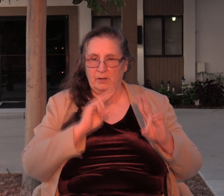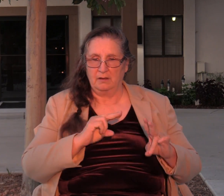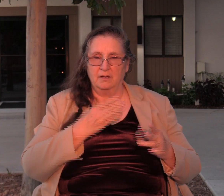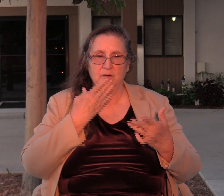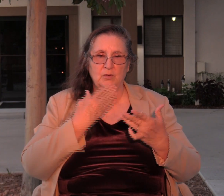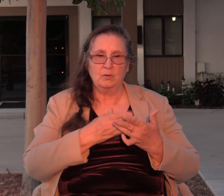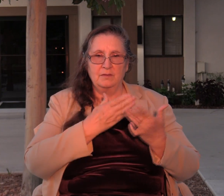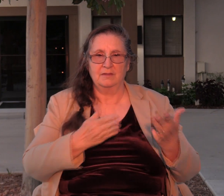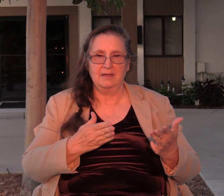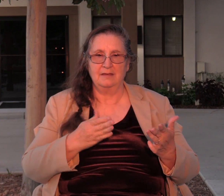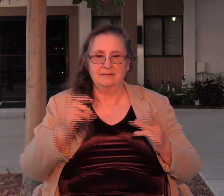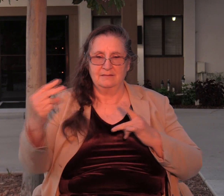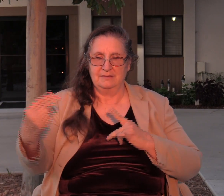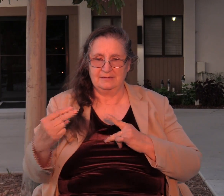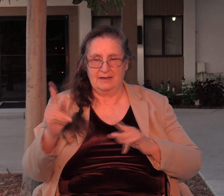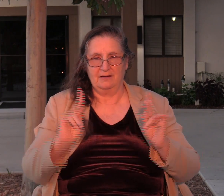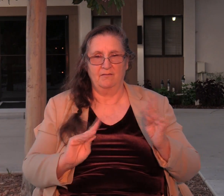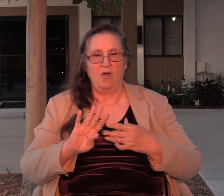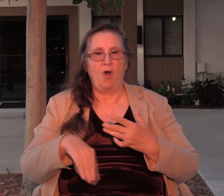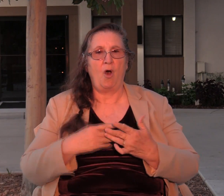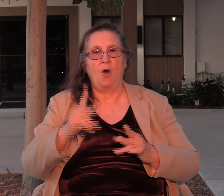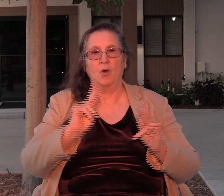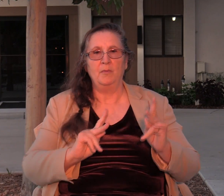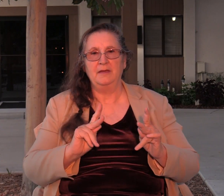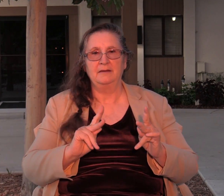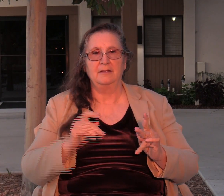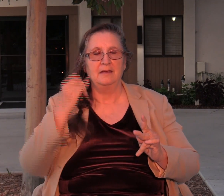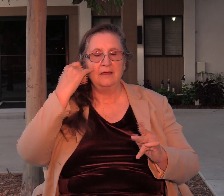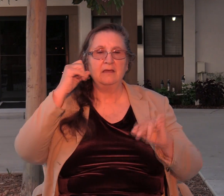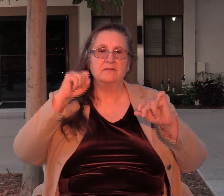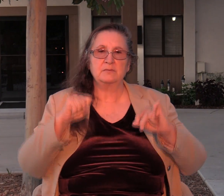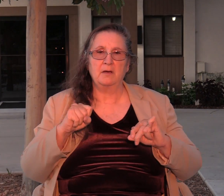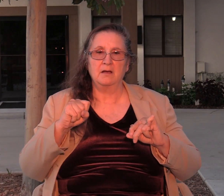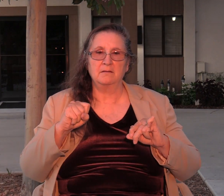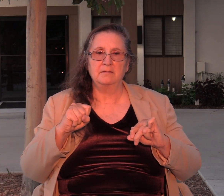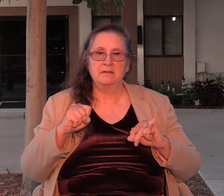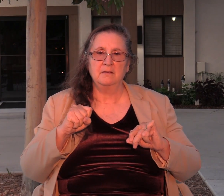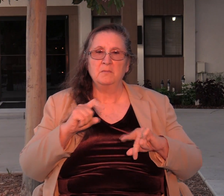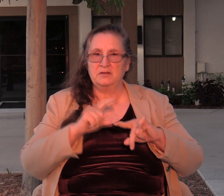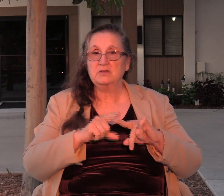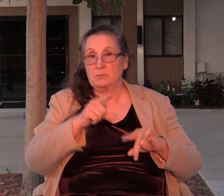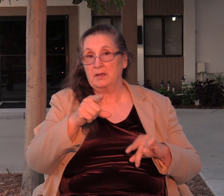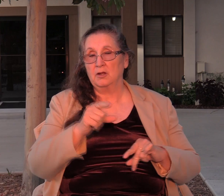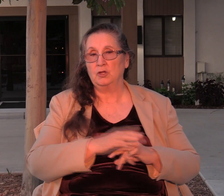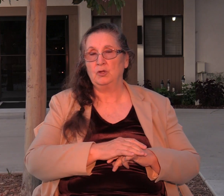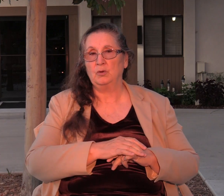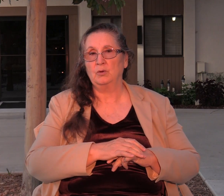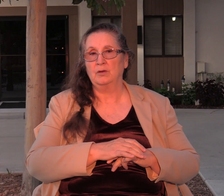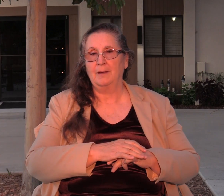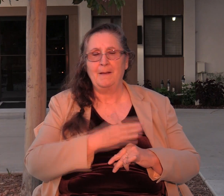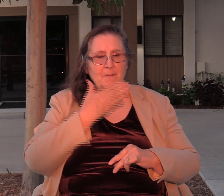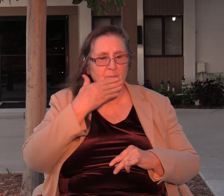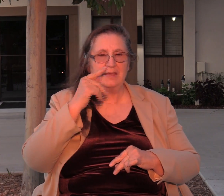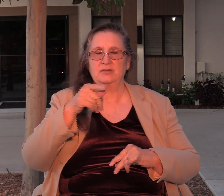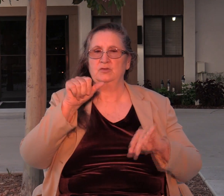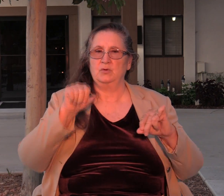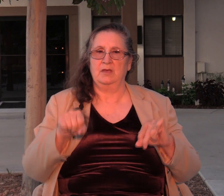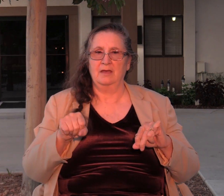all men and if it is possible as much depends on you as best as you can live peaceably